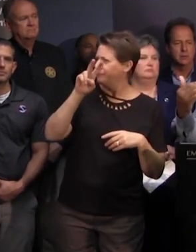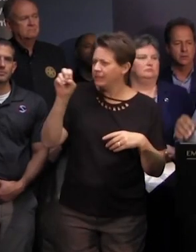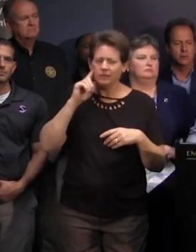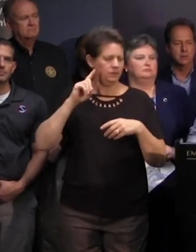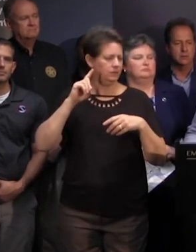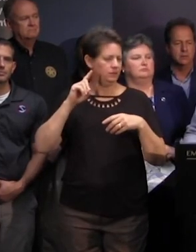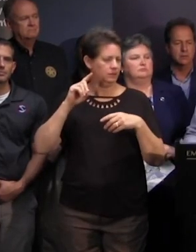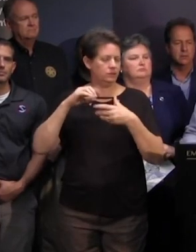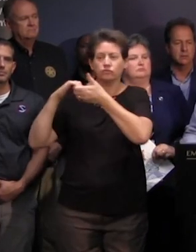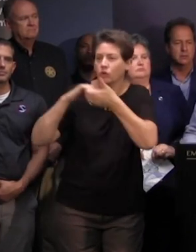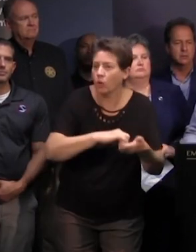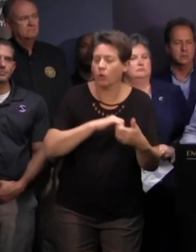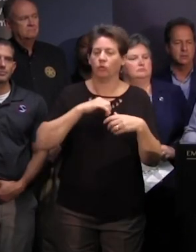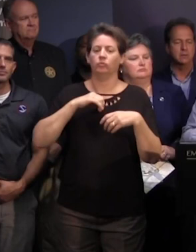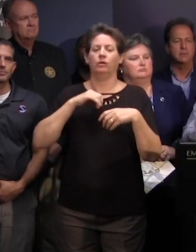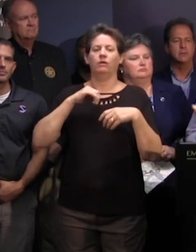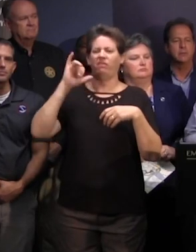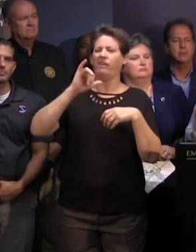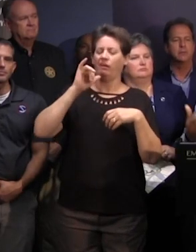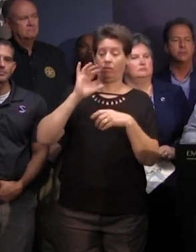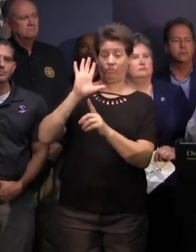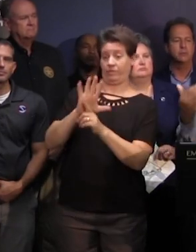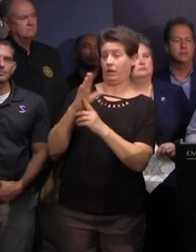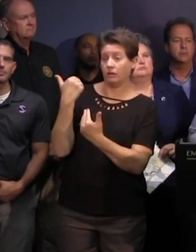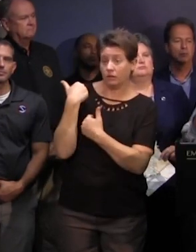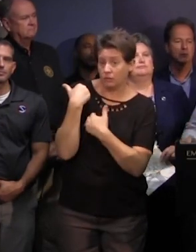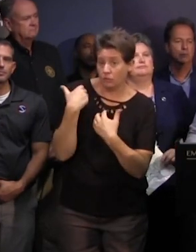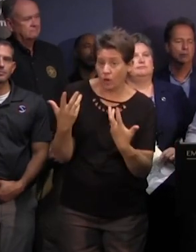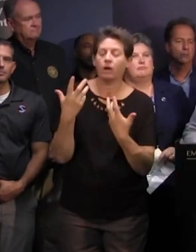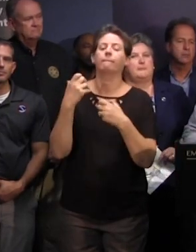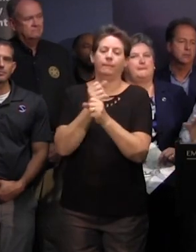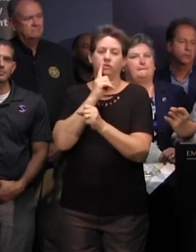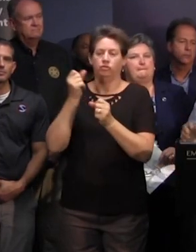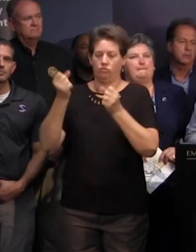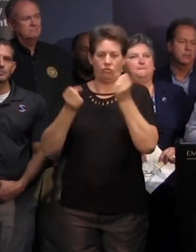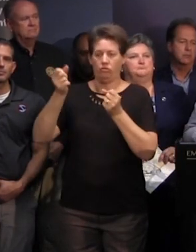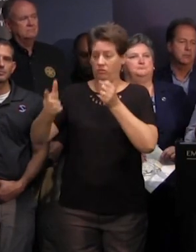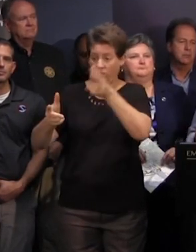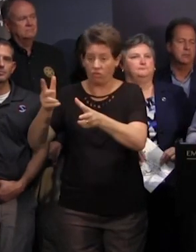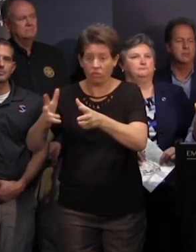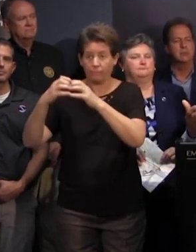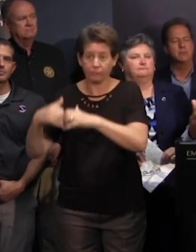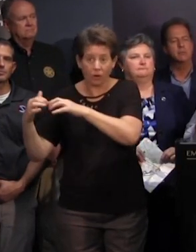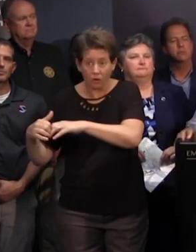wrecker with two humvees their job is to uh keep the the roadways clear uh to move the vehicles from the uh main travel portion